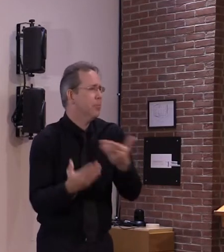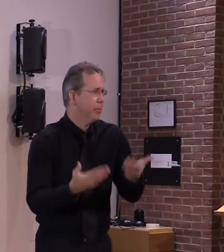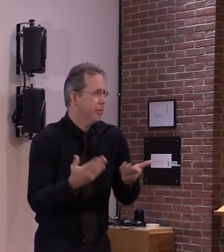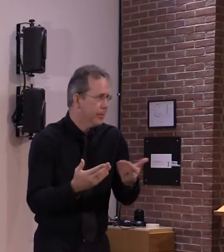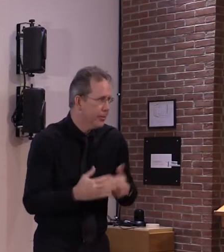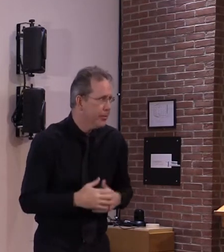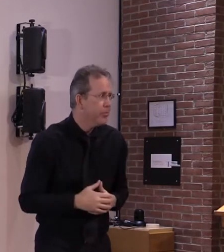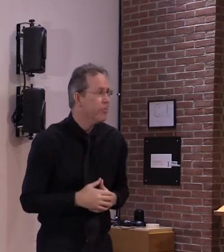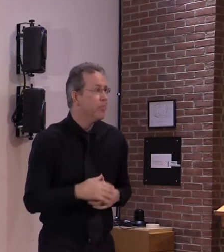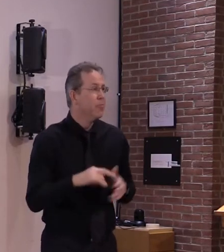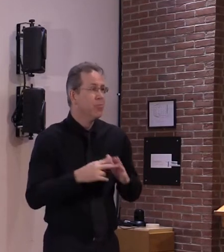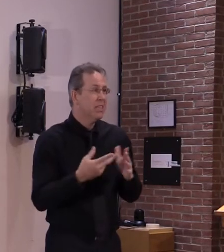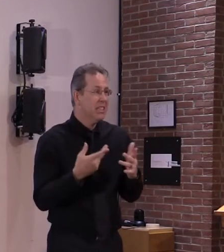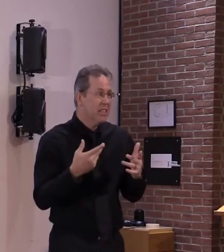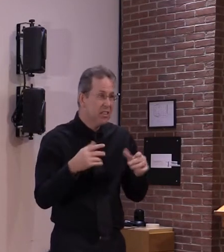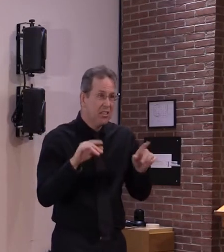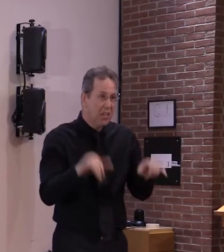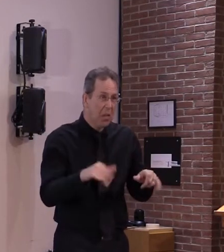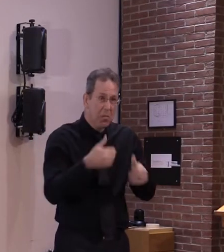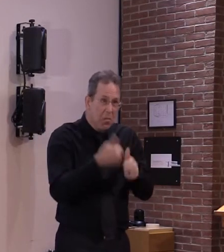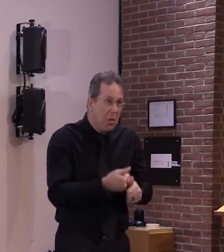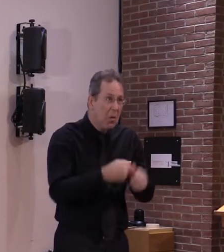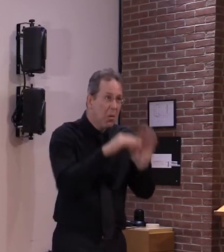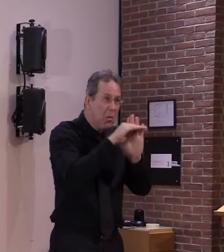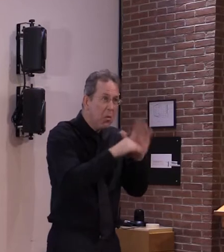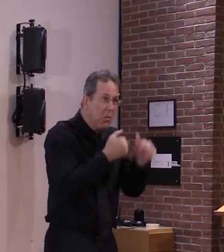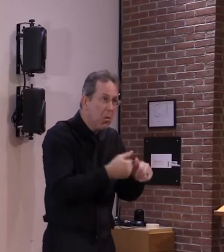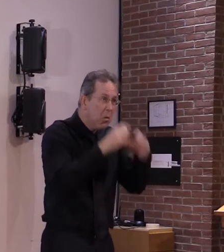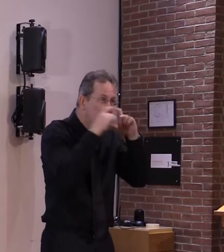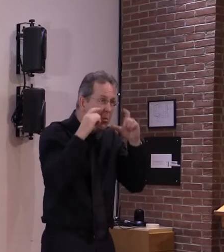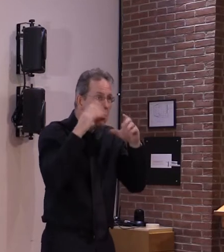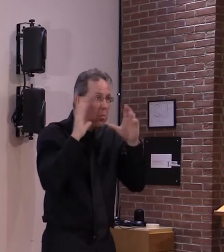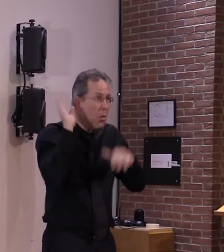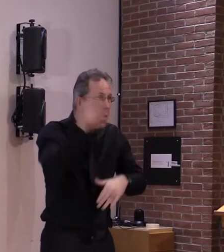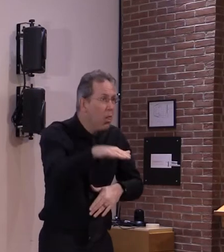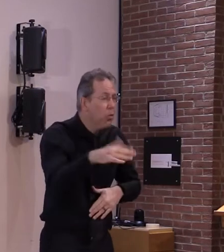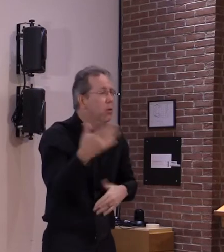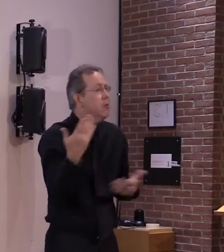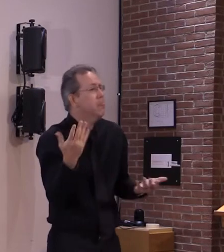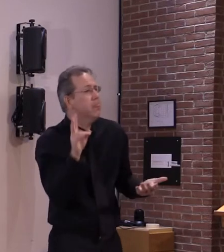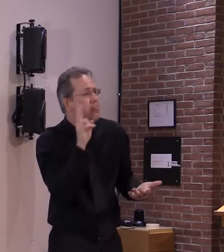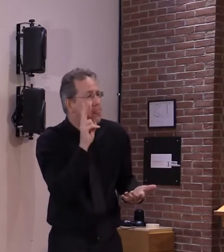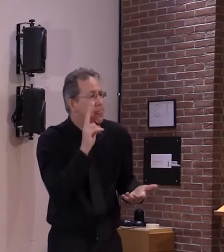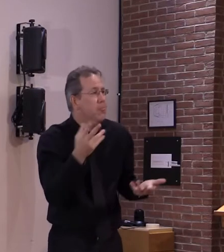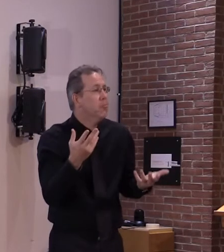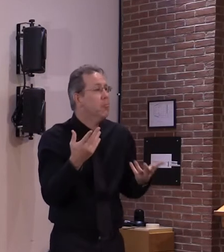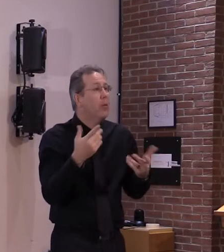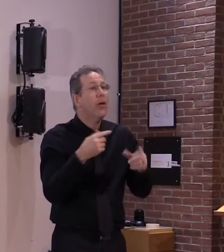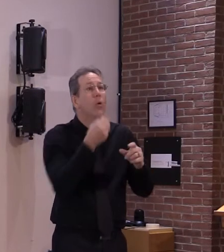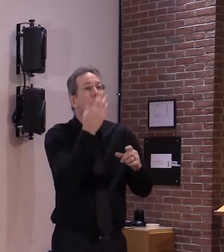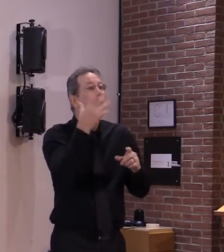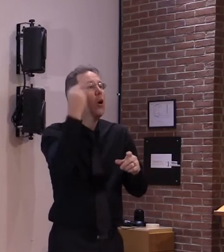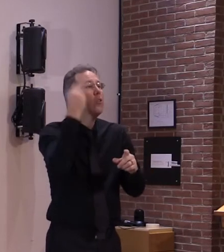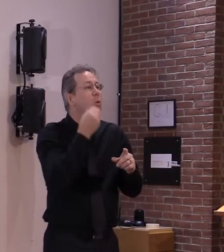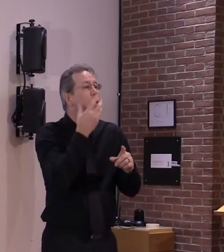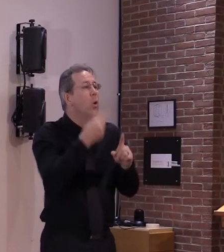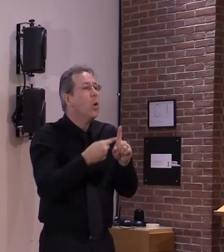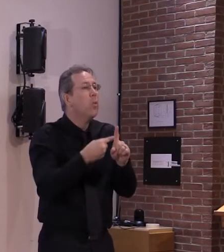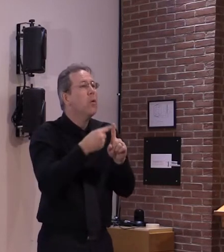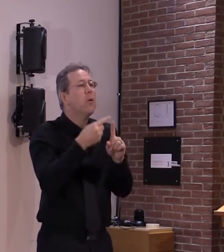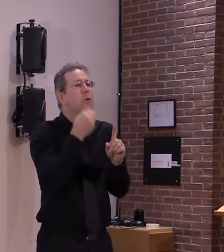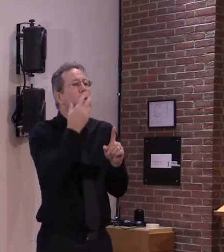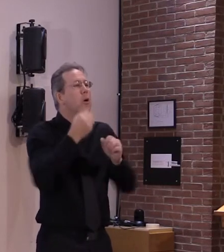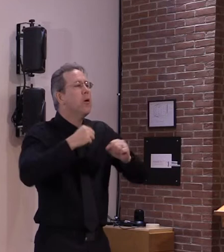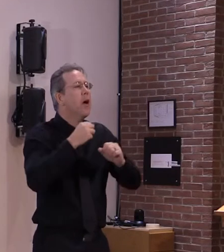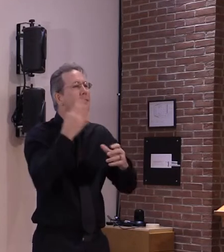fall and you know clearly we'll be outdoors more because it'll be spring and summer and fall in